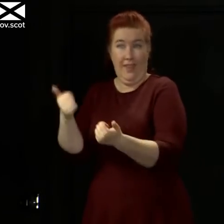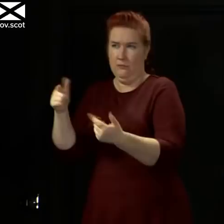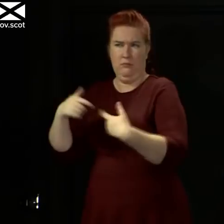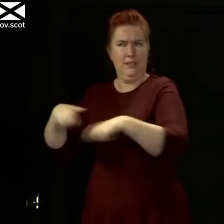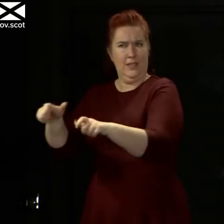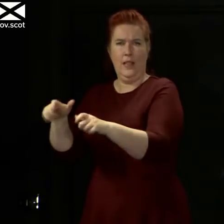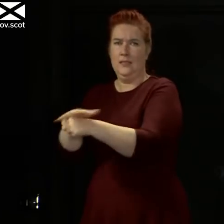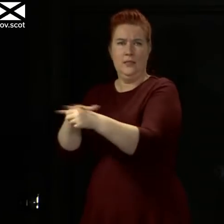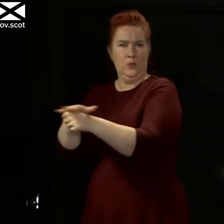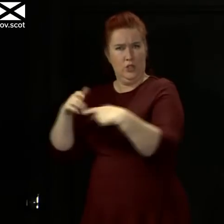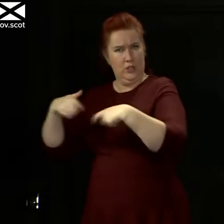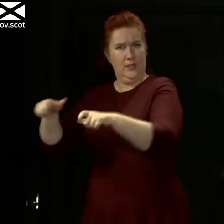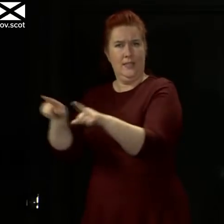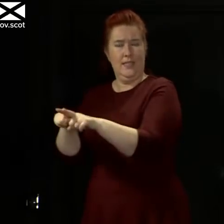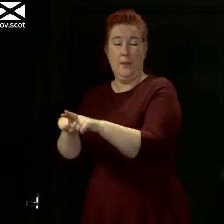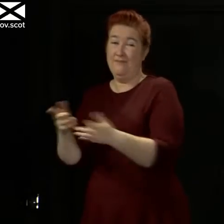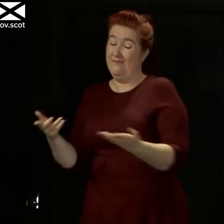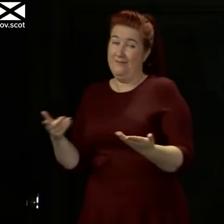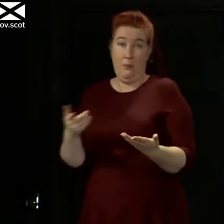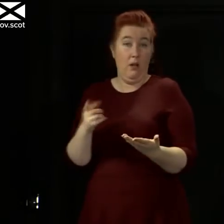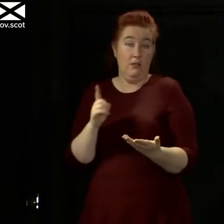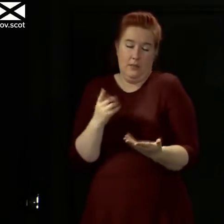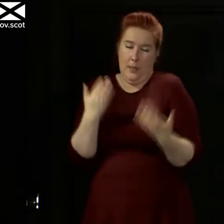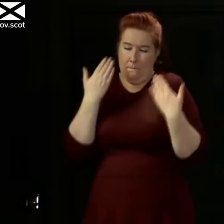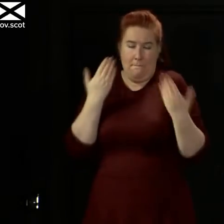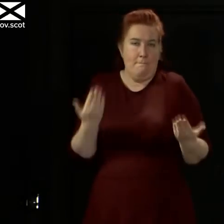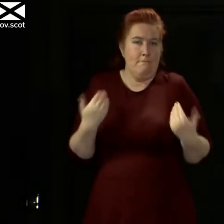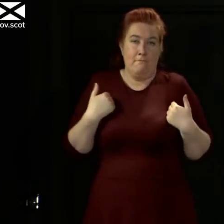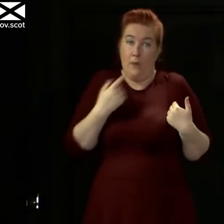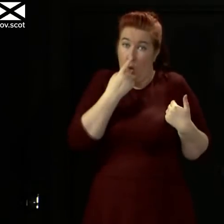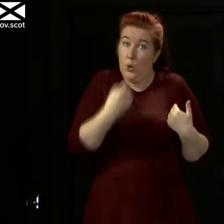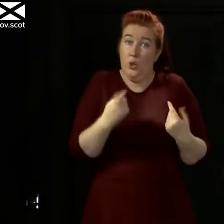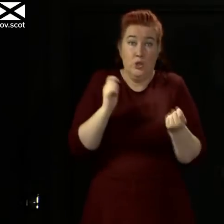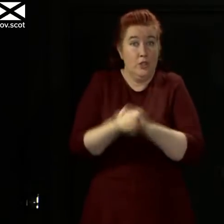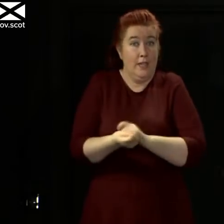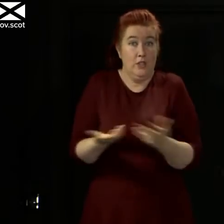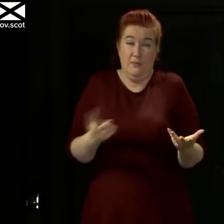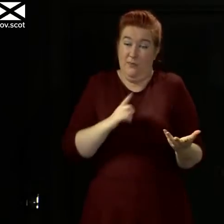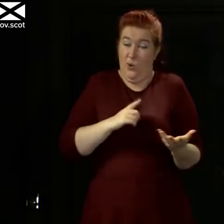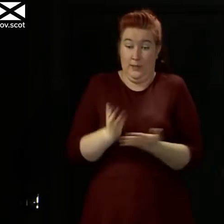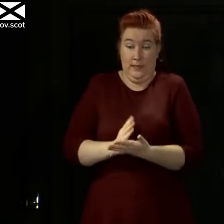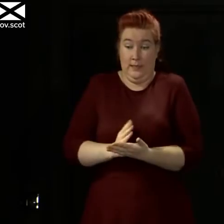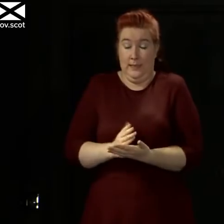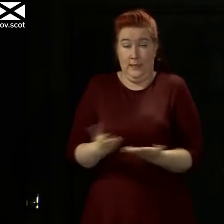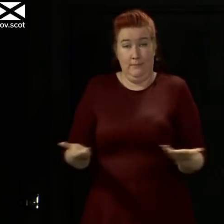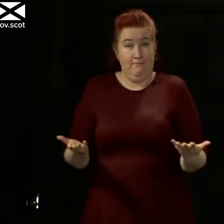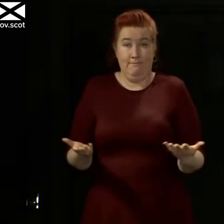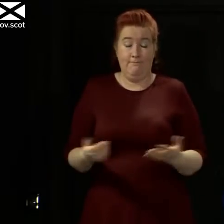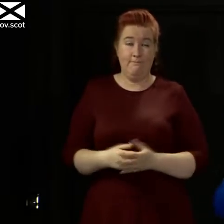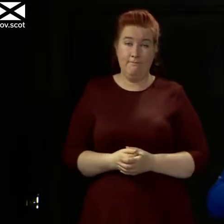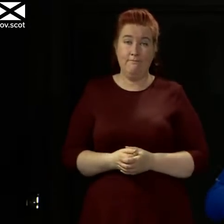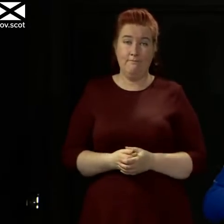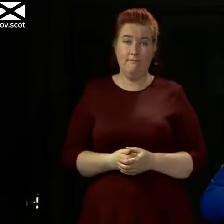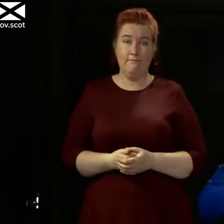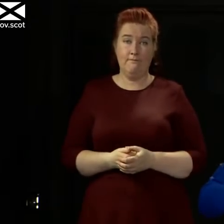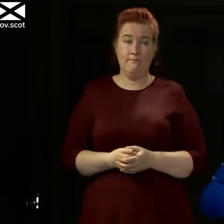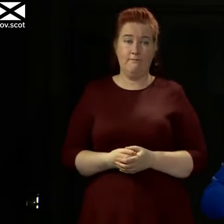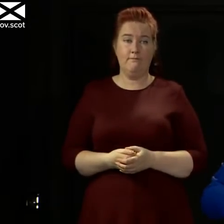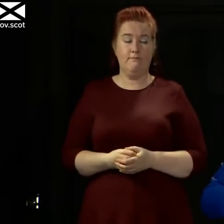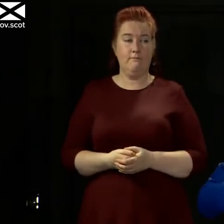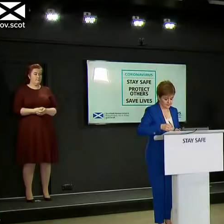change. But I can't do that because of the unpredictability of the situation we're dealing with. Phil MacDonald from Global.